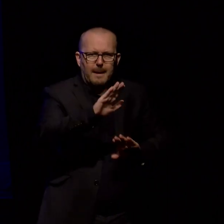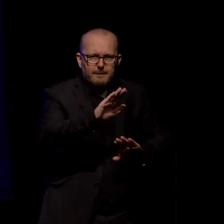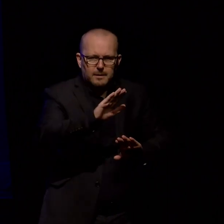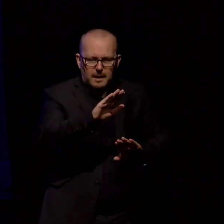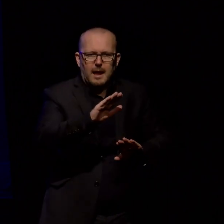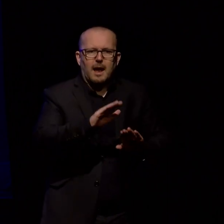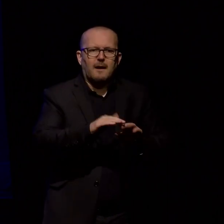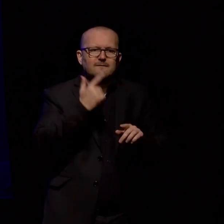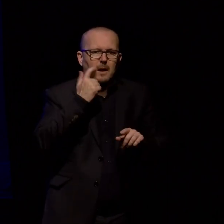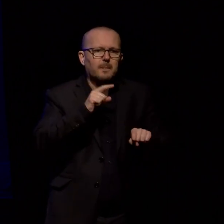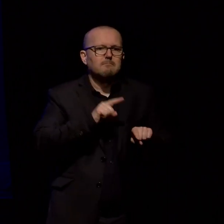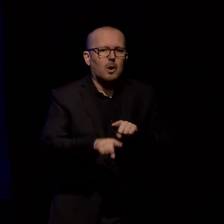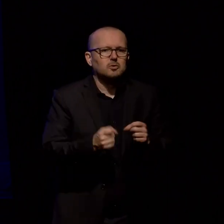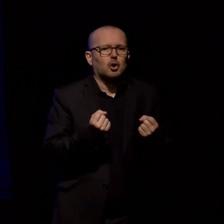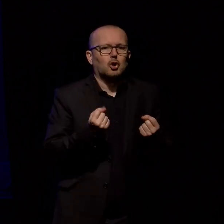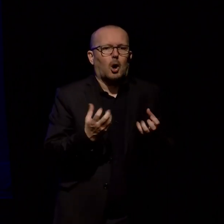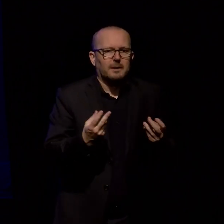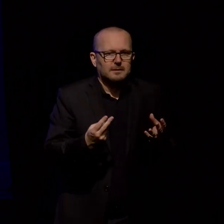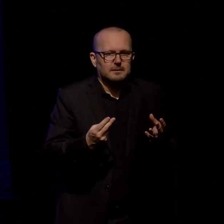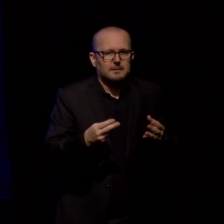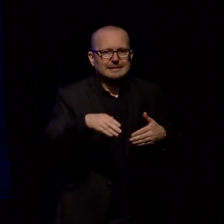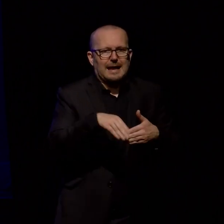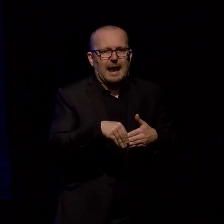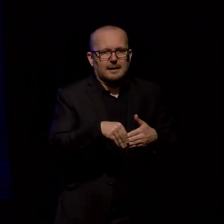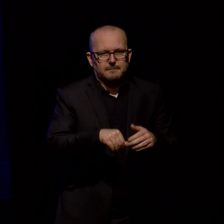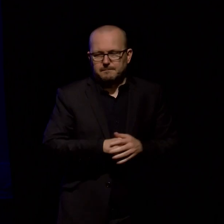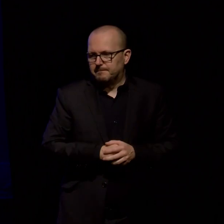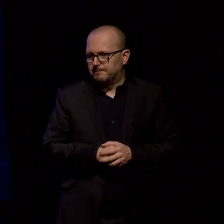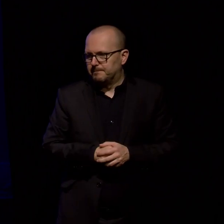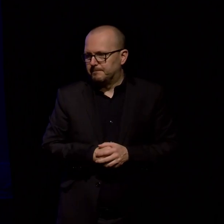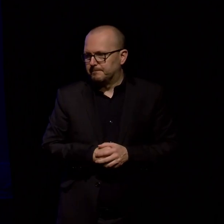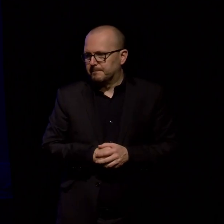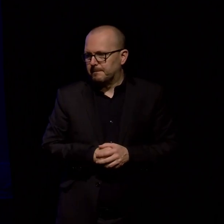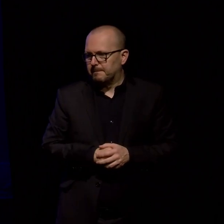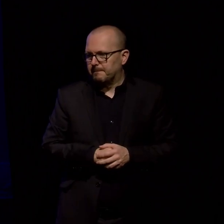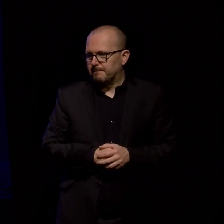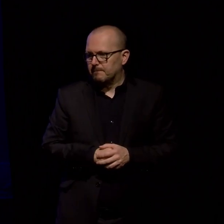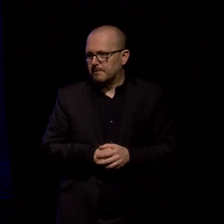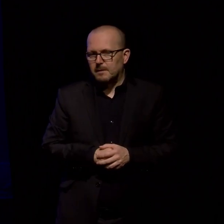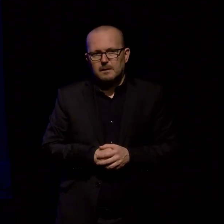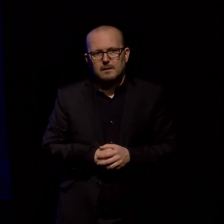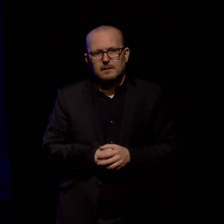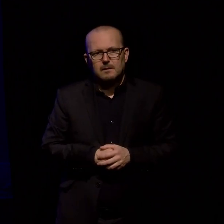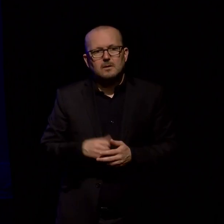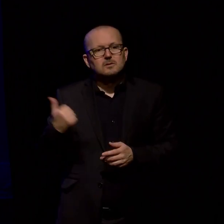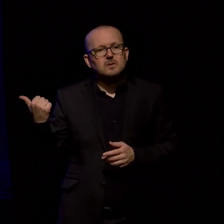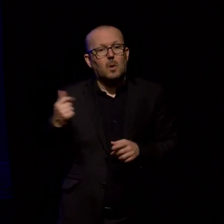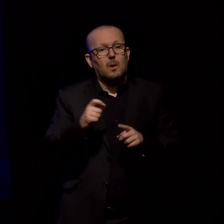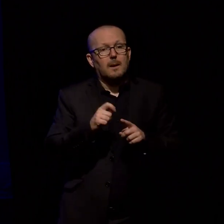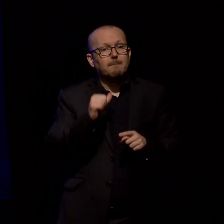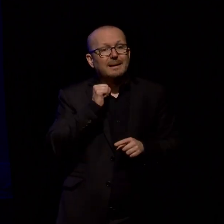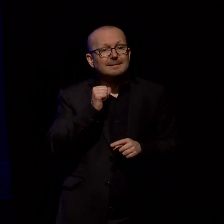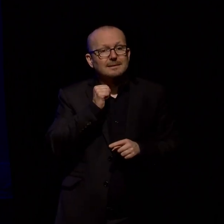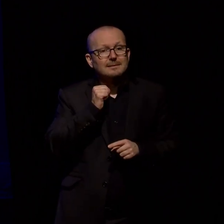there's things in there like round Picton for example there's ships and insects and